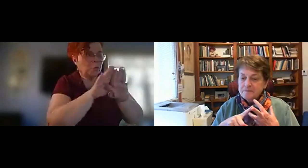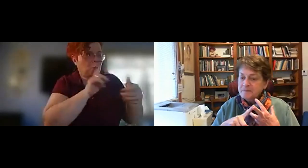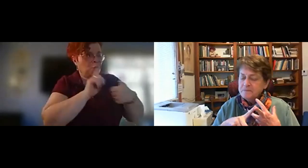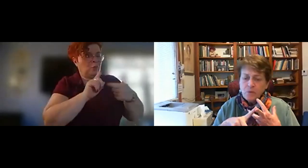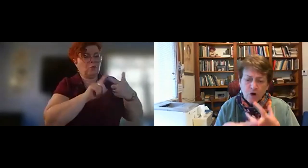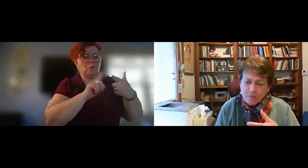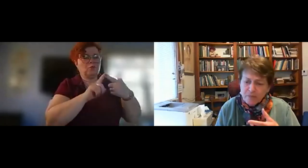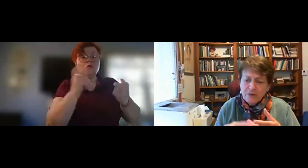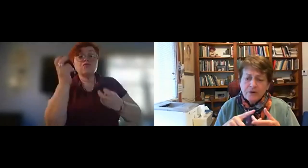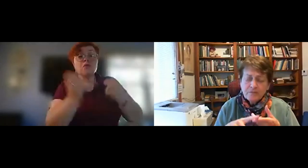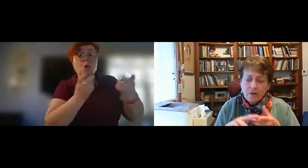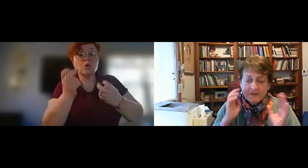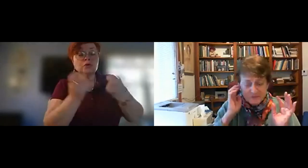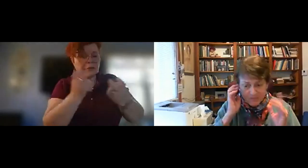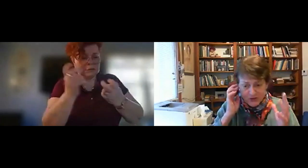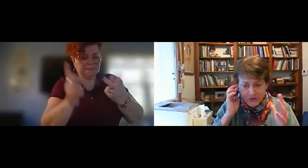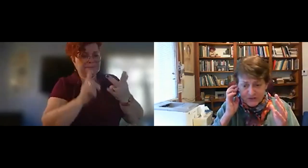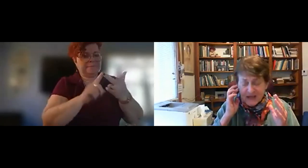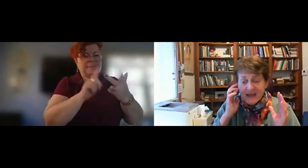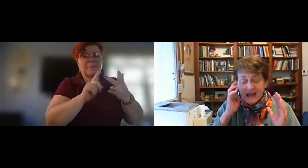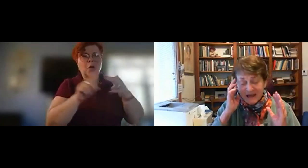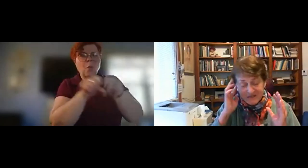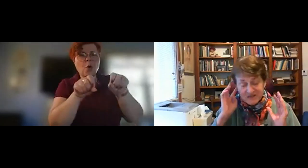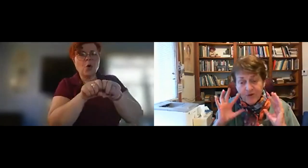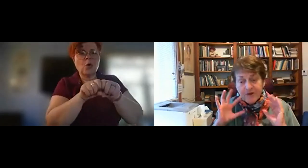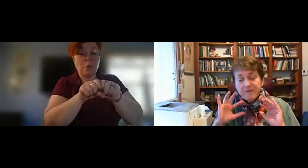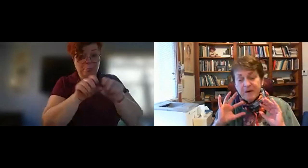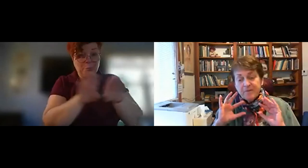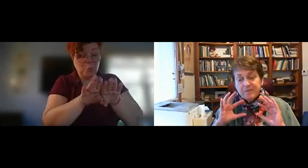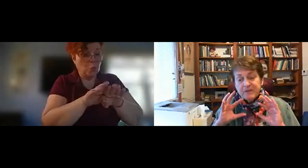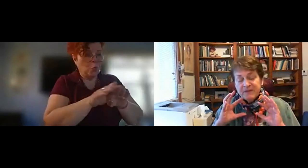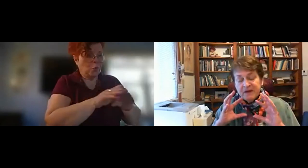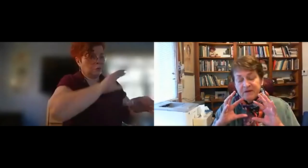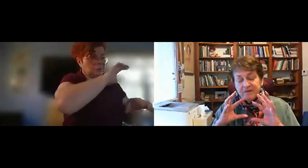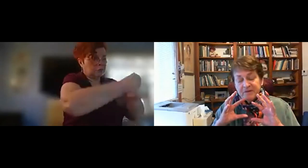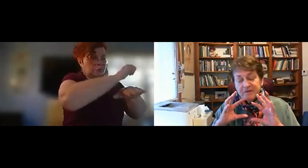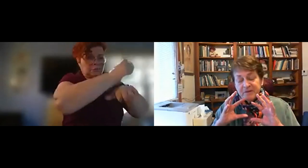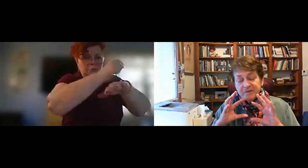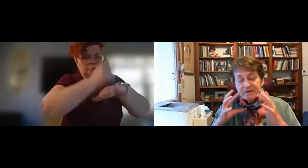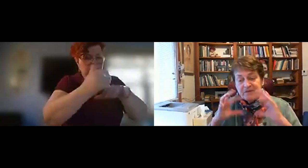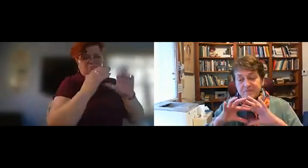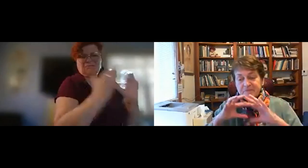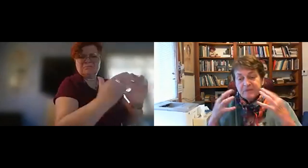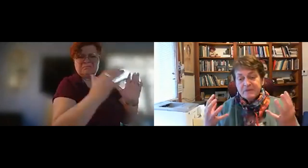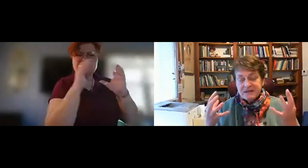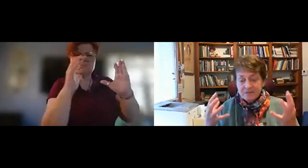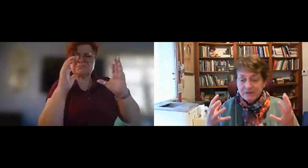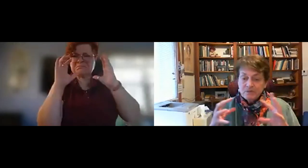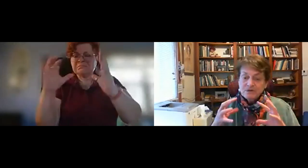work boot all these shoes so uh the the the template was